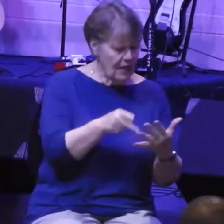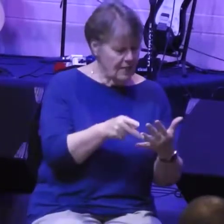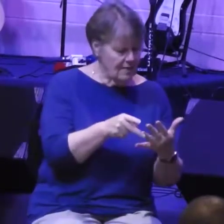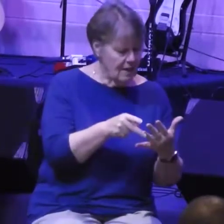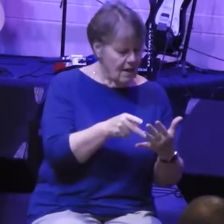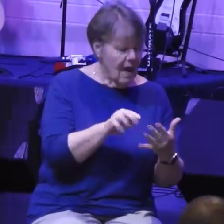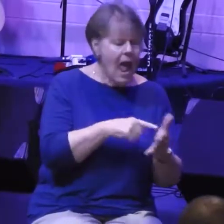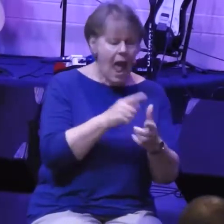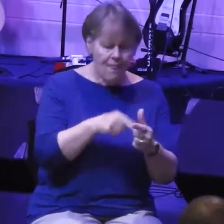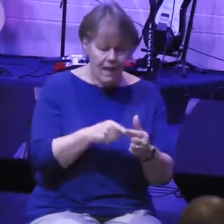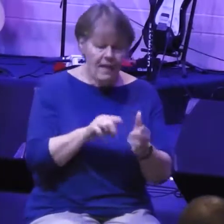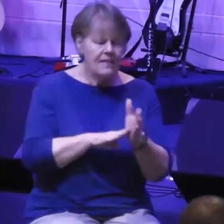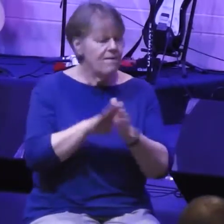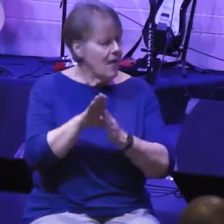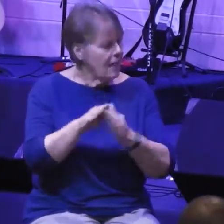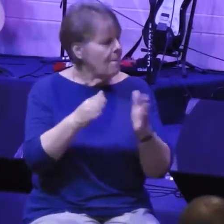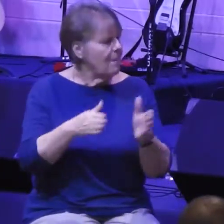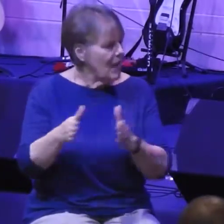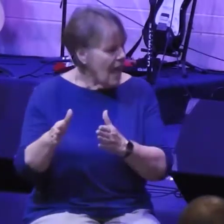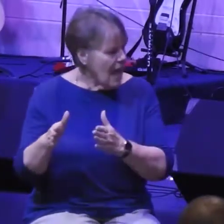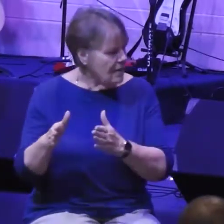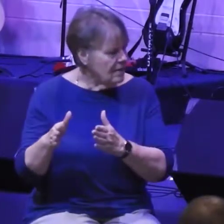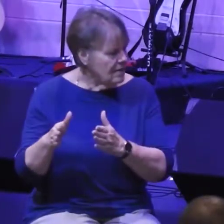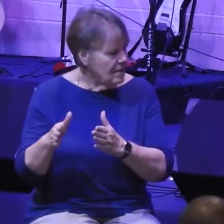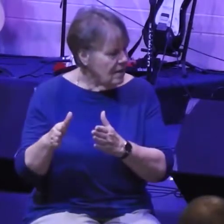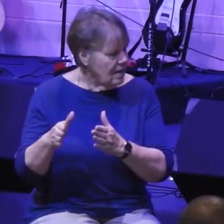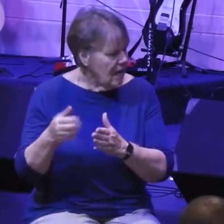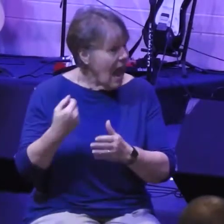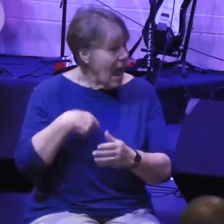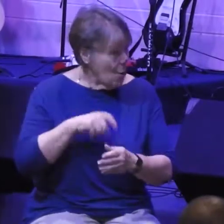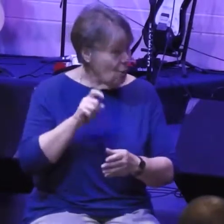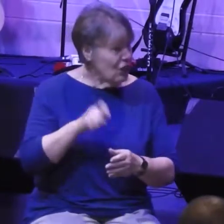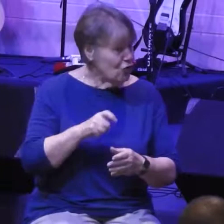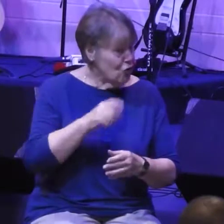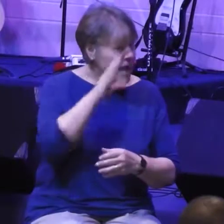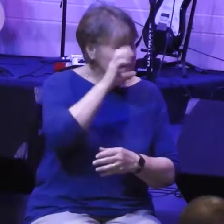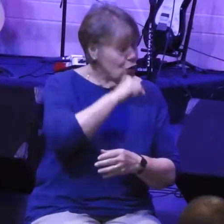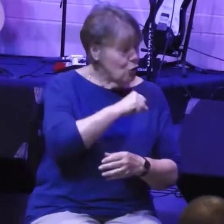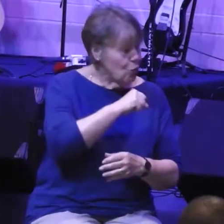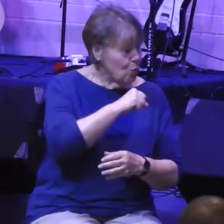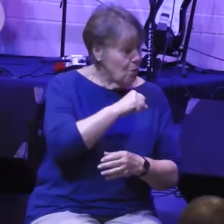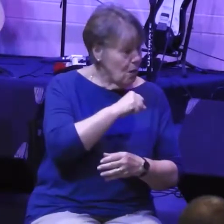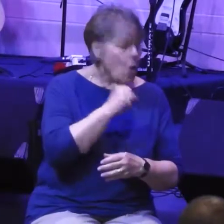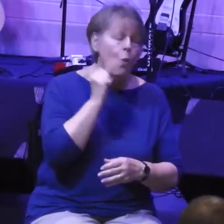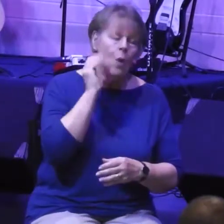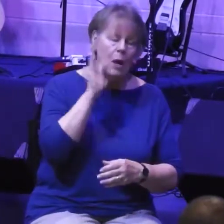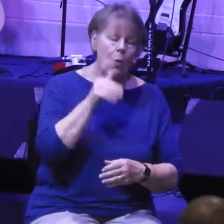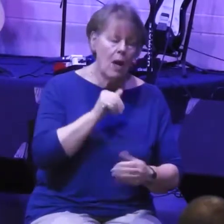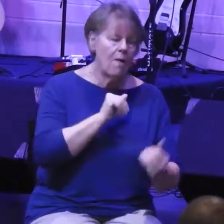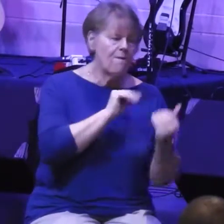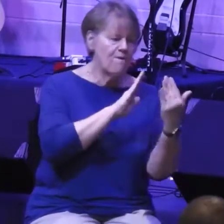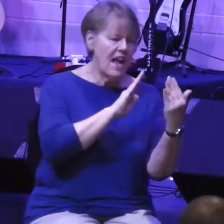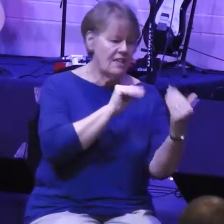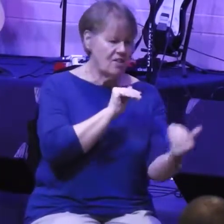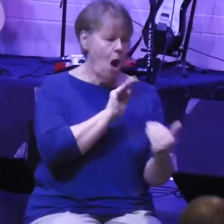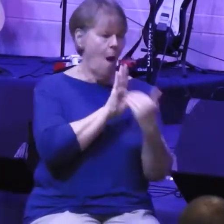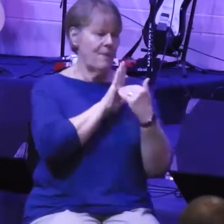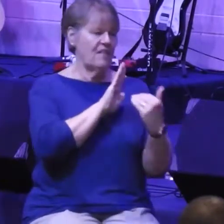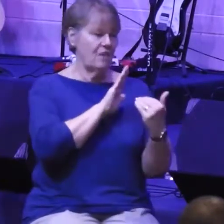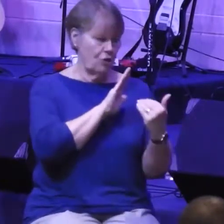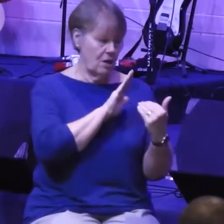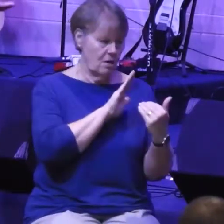we should assume that there will be opposition. We should assume that because